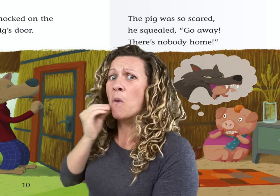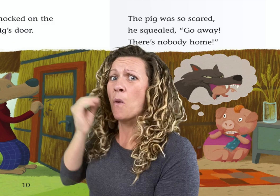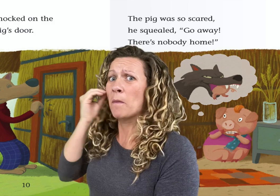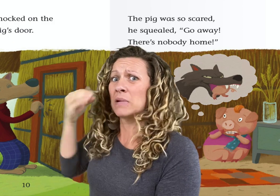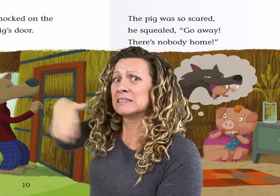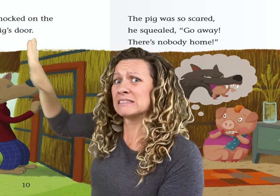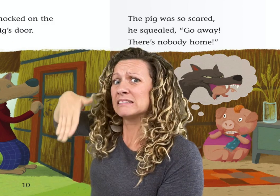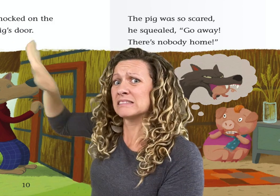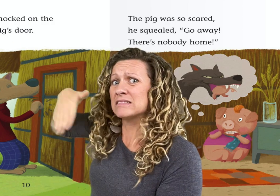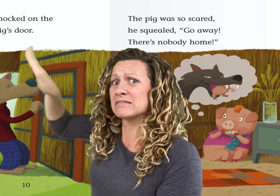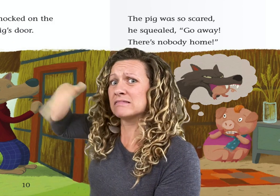nobody home.